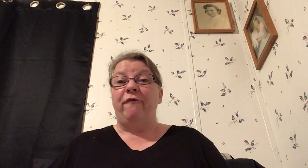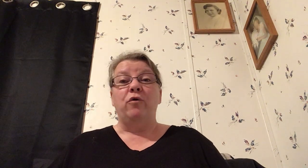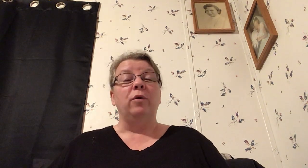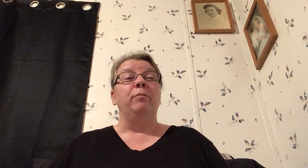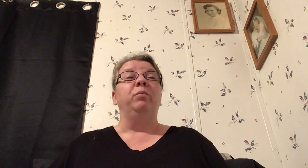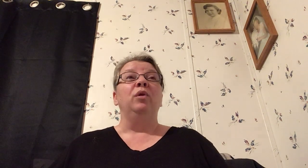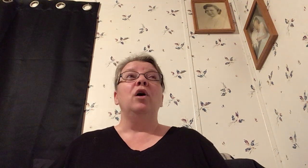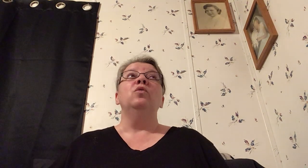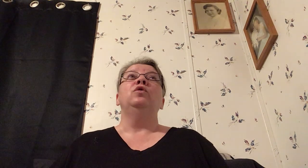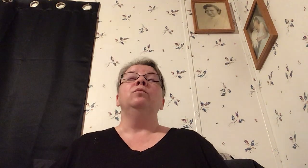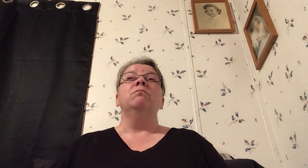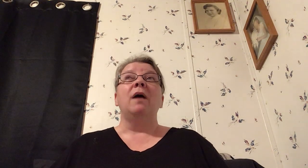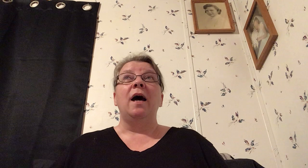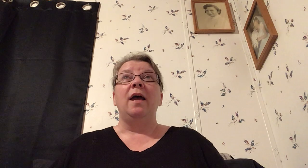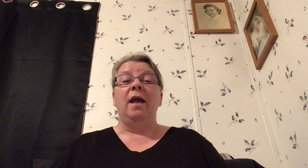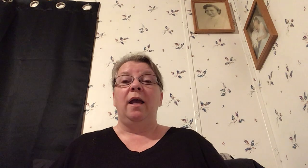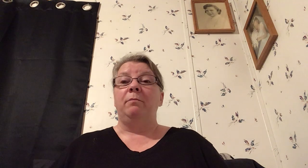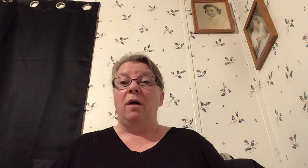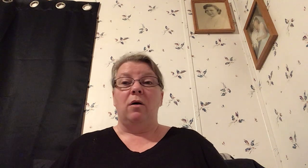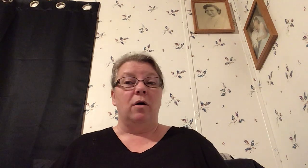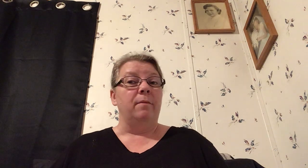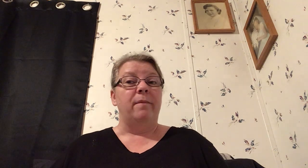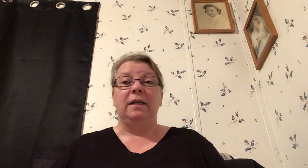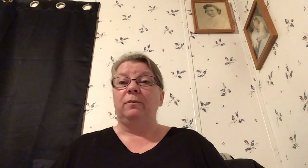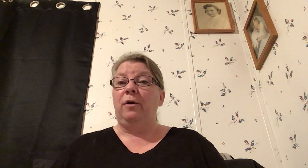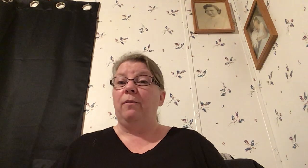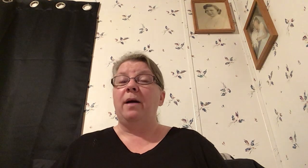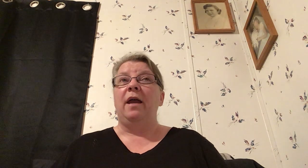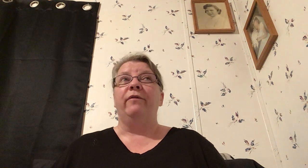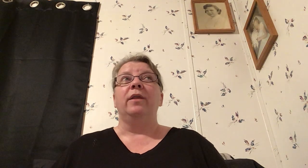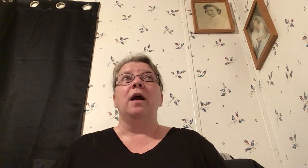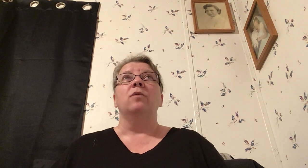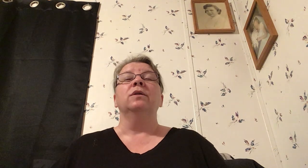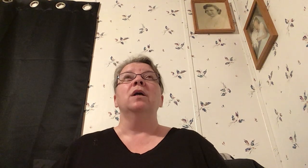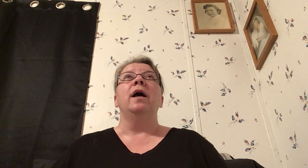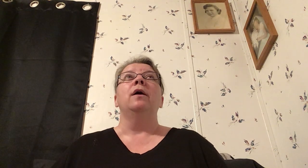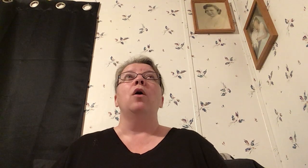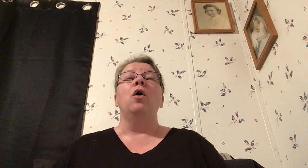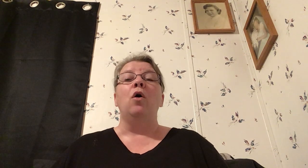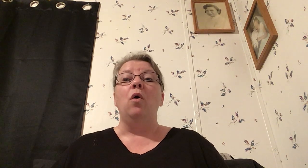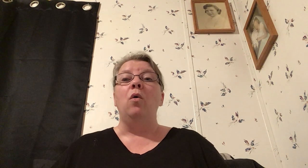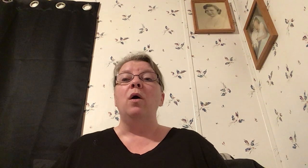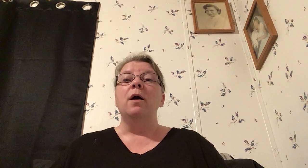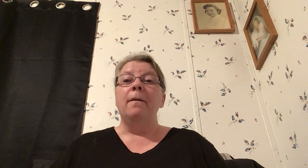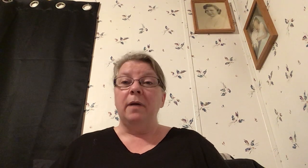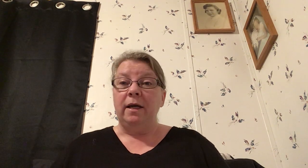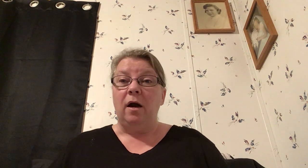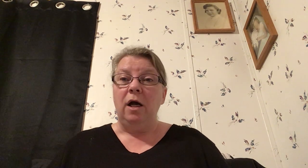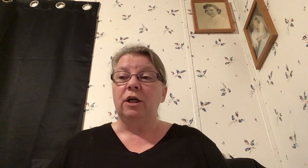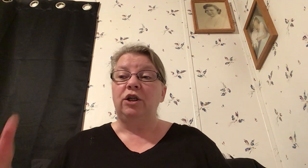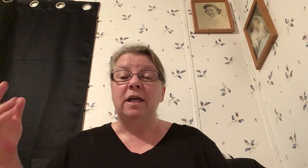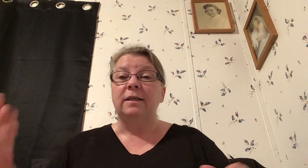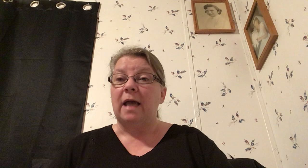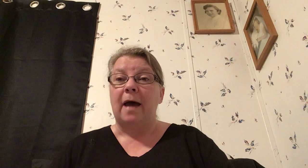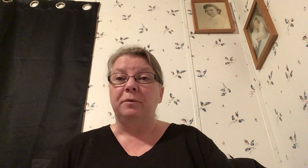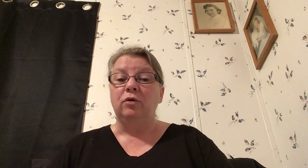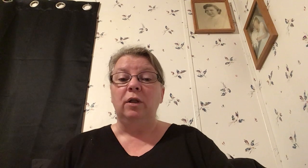four blow to my head my heart my spirit my everything I was like oh my gosh he is absolutely